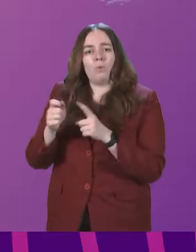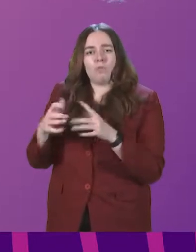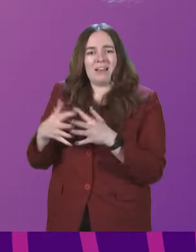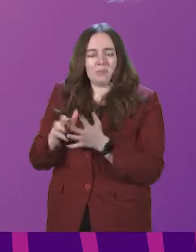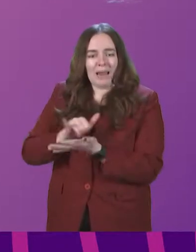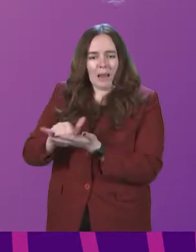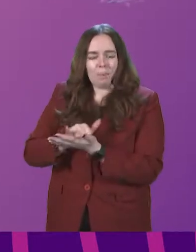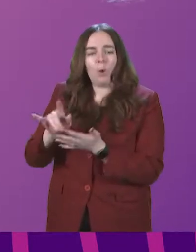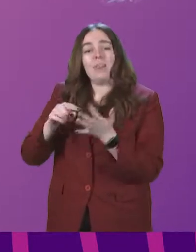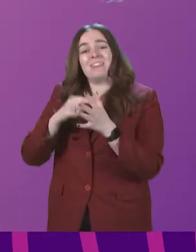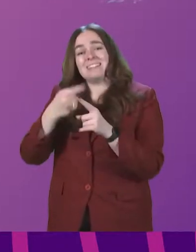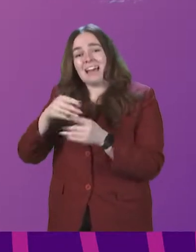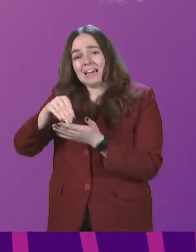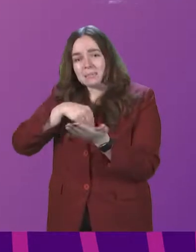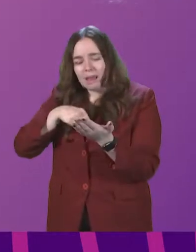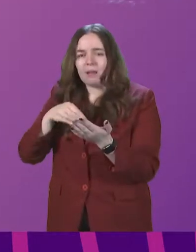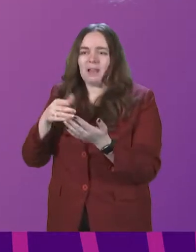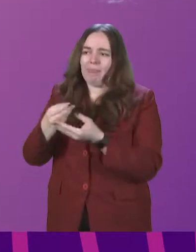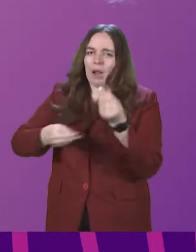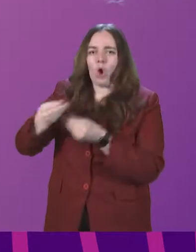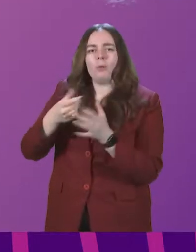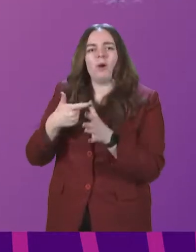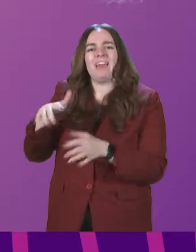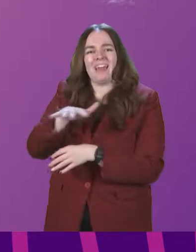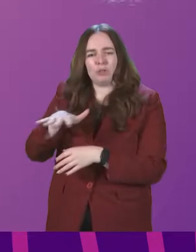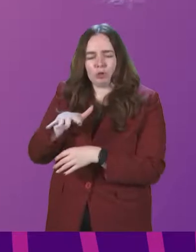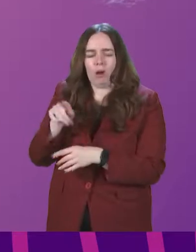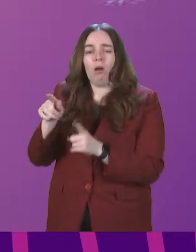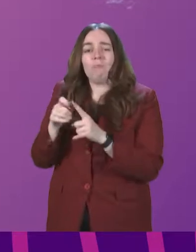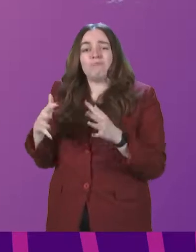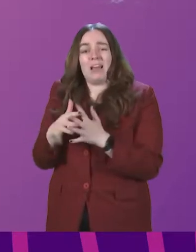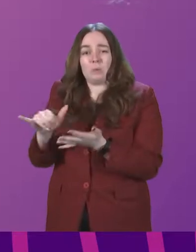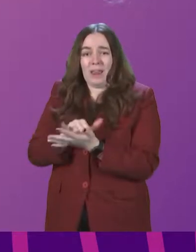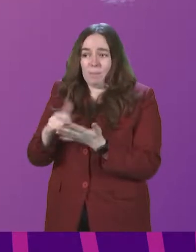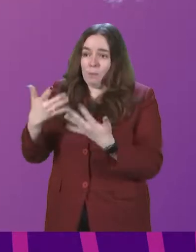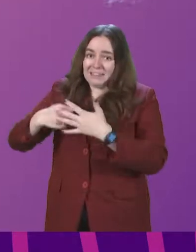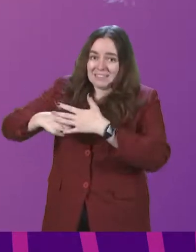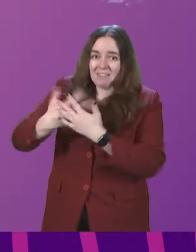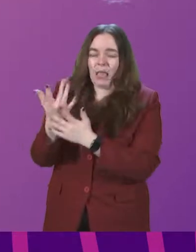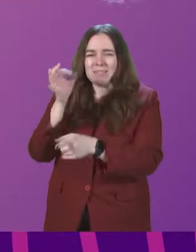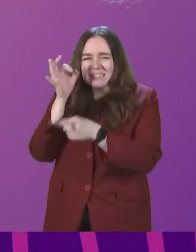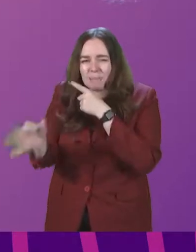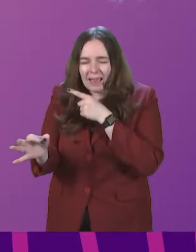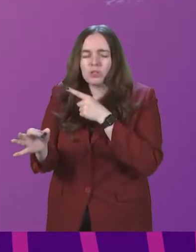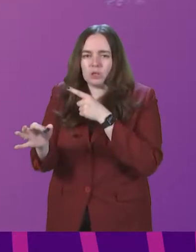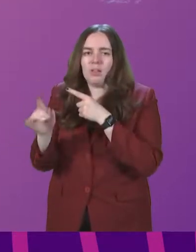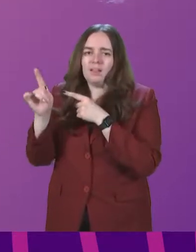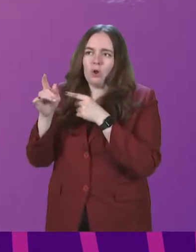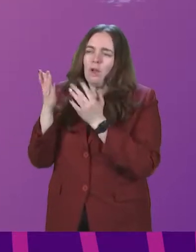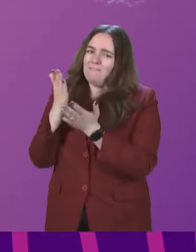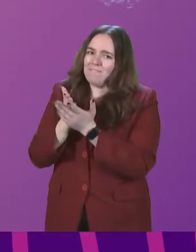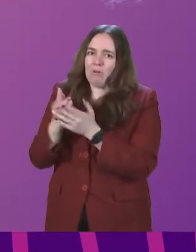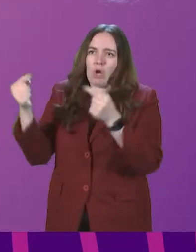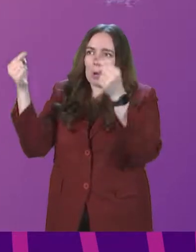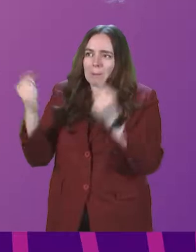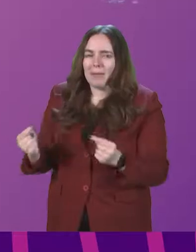taxpayers and the economy of Ayrshire. Glasgow Presswick Airport has developed as a specialist airport, carving a niche in a very competitive aviation